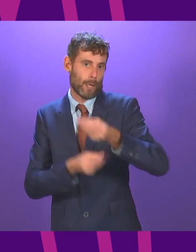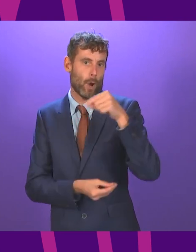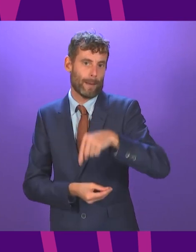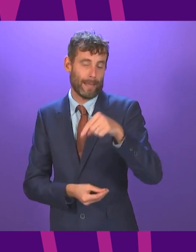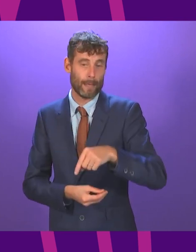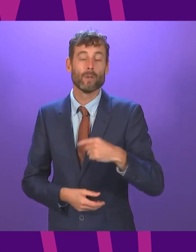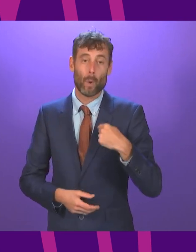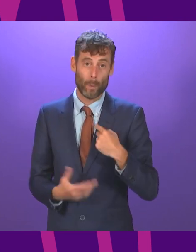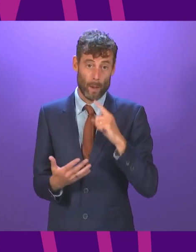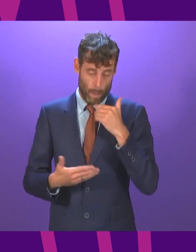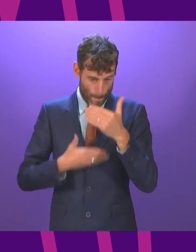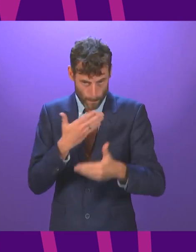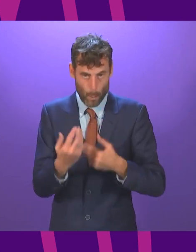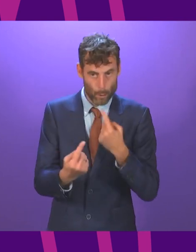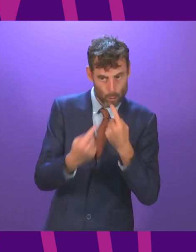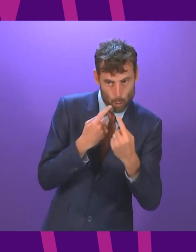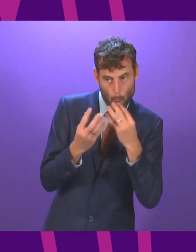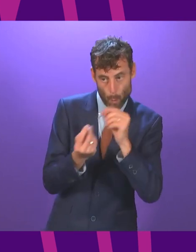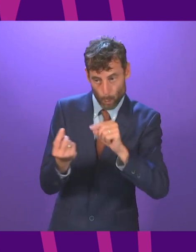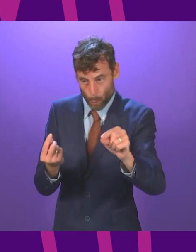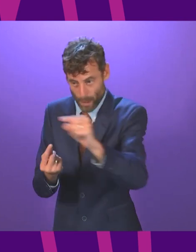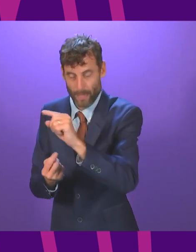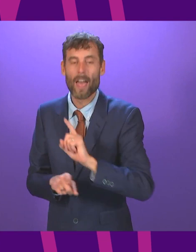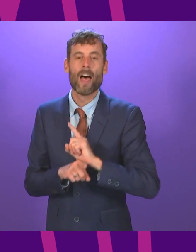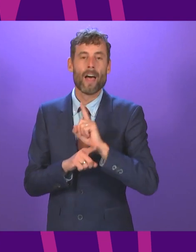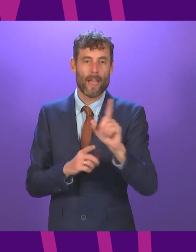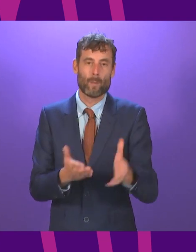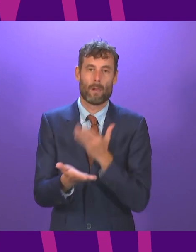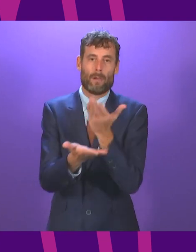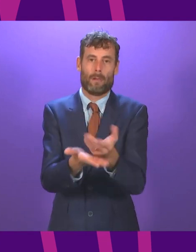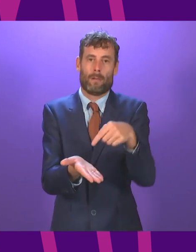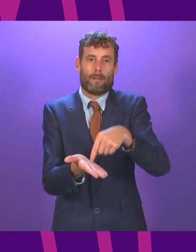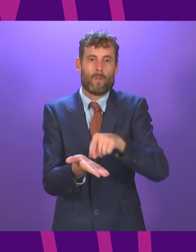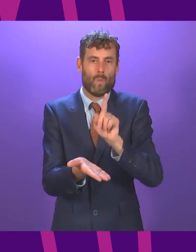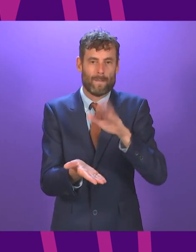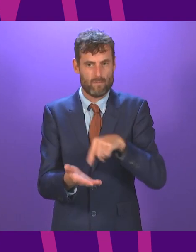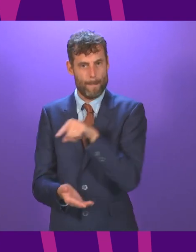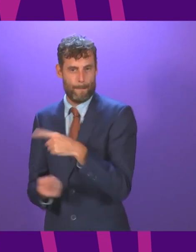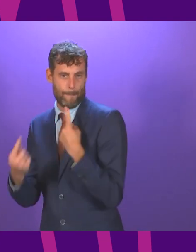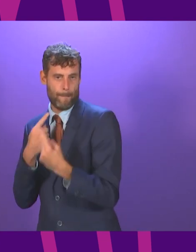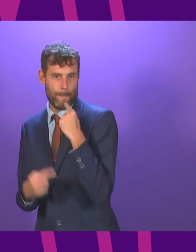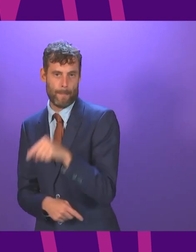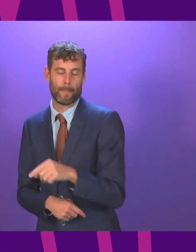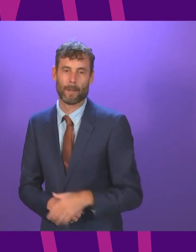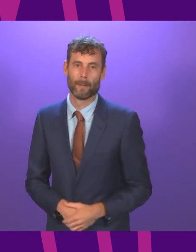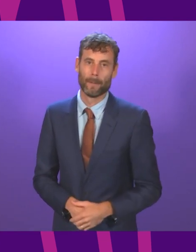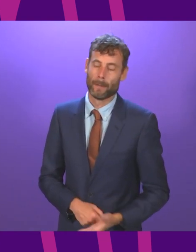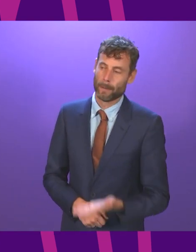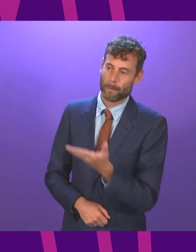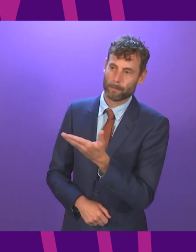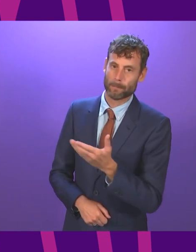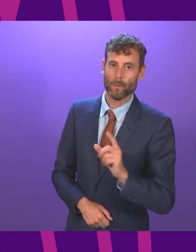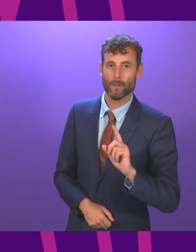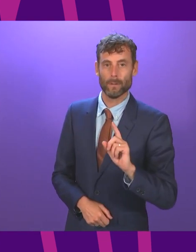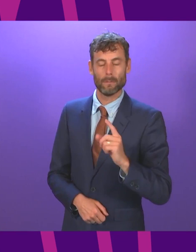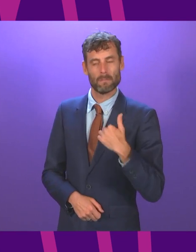consultation with stakeholders and set out to Parliament as soon as possible. Liam Kerr. Thank you, Presiding Officer. First Minister, I would like